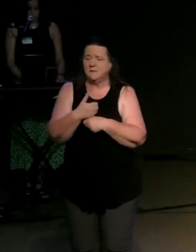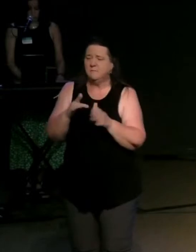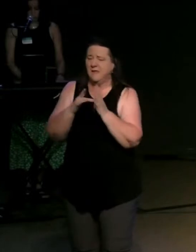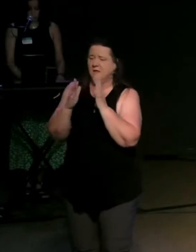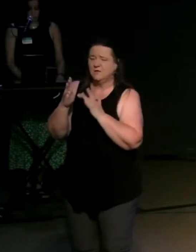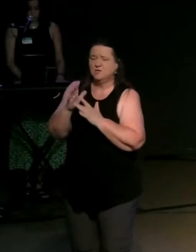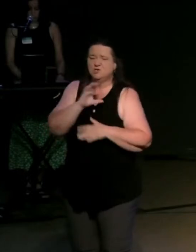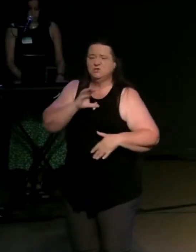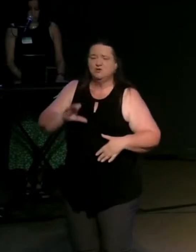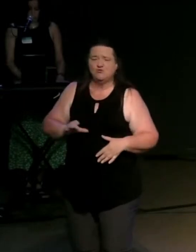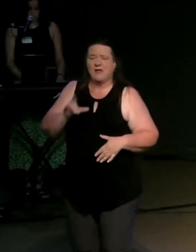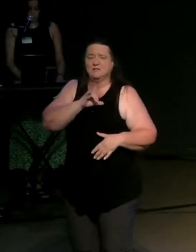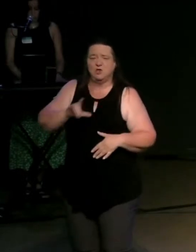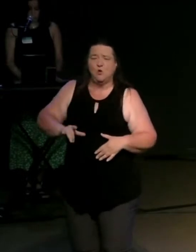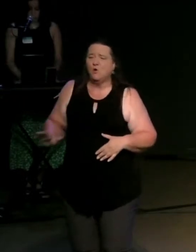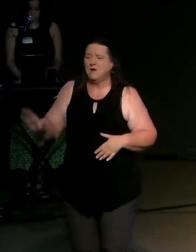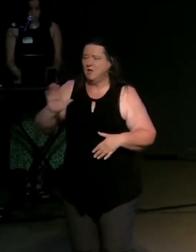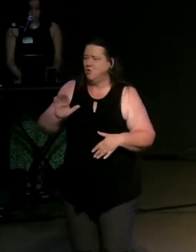christ lord of your life